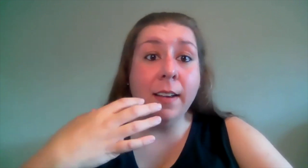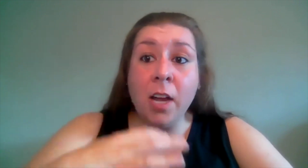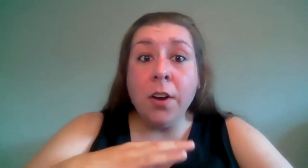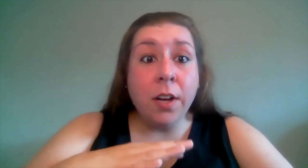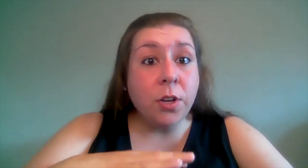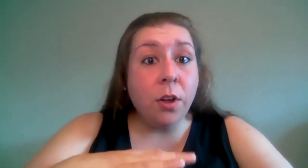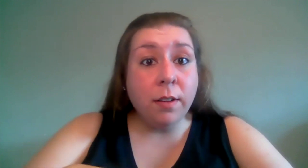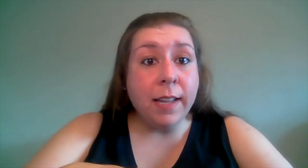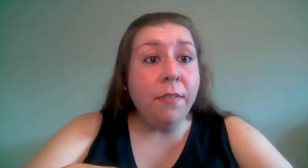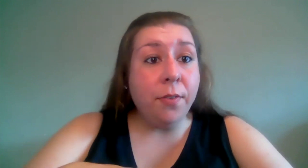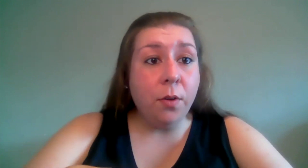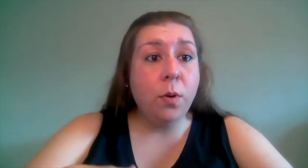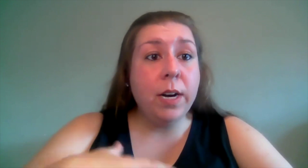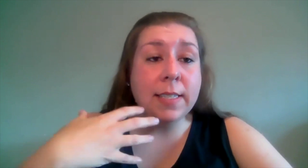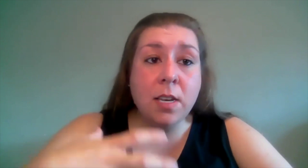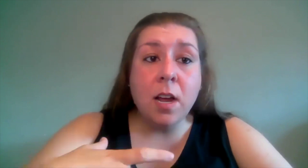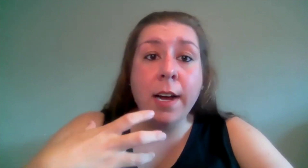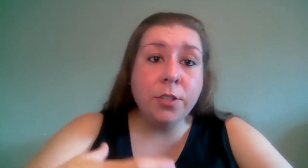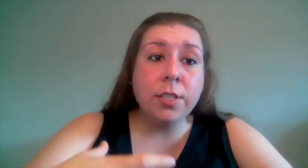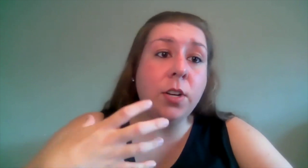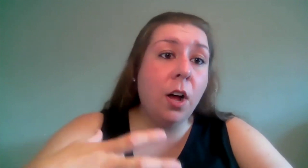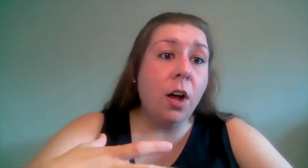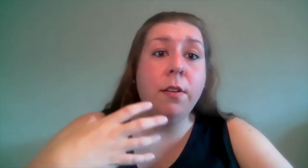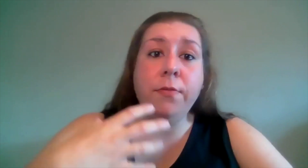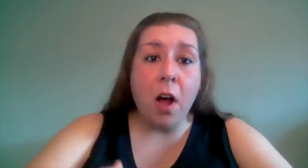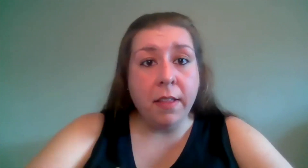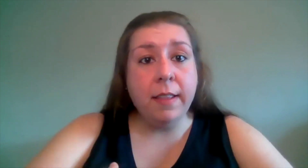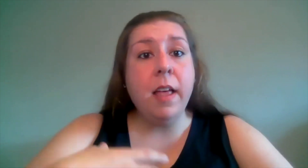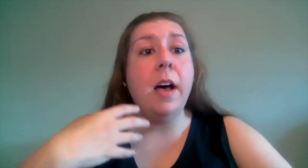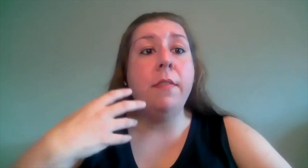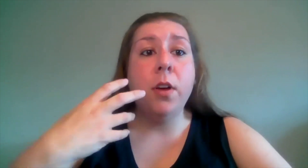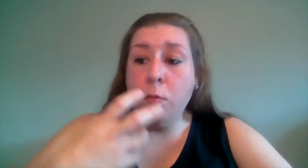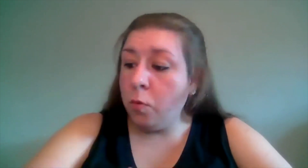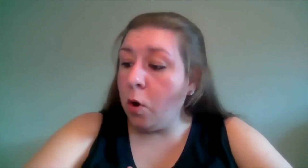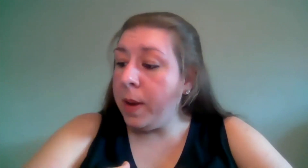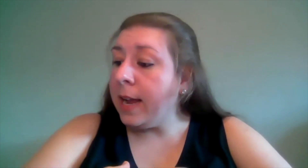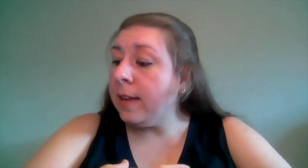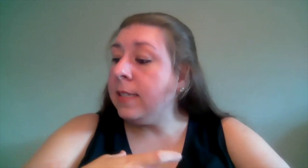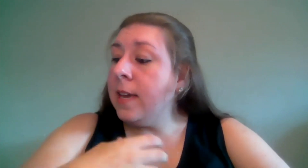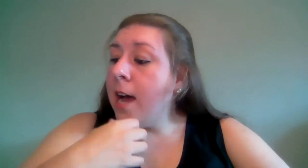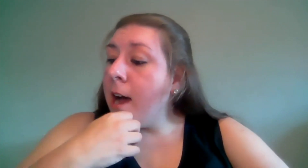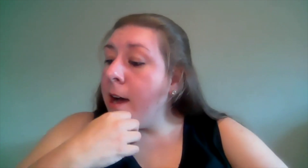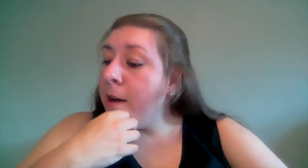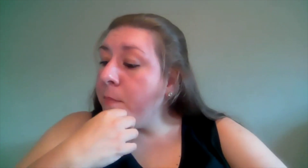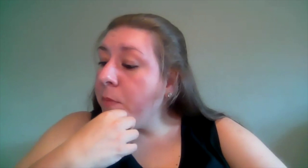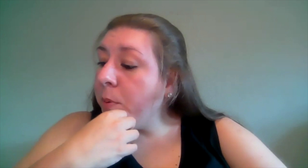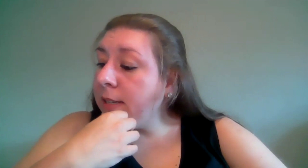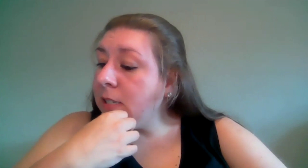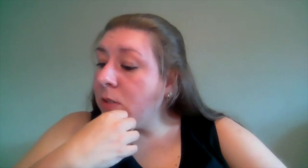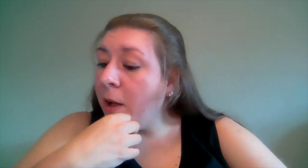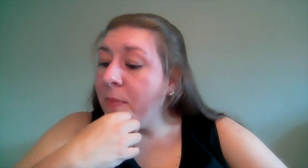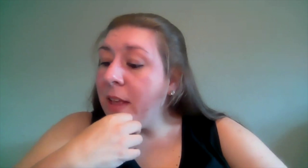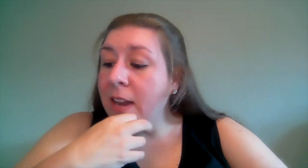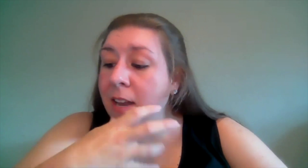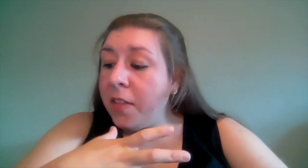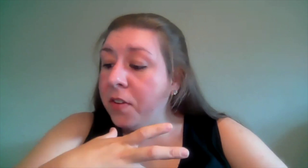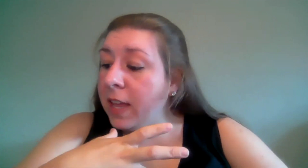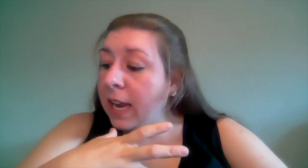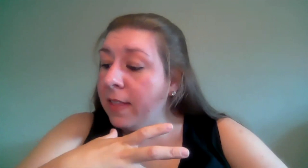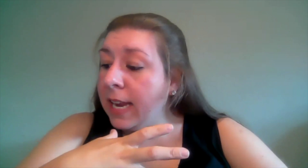young adult level where it's not just all fall in love romance um plots as well and then another thing that